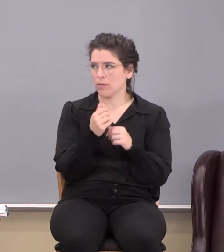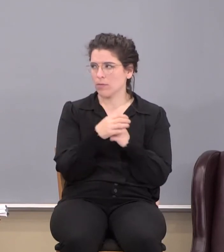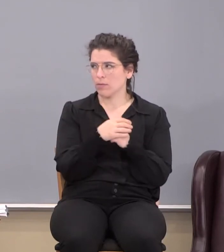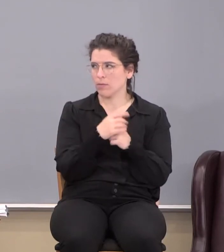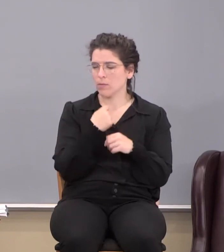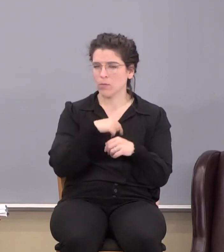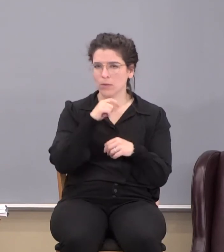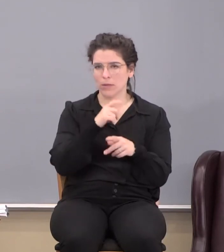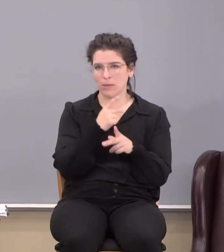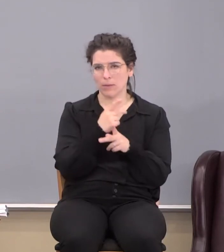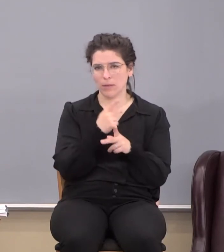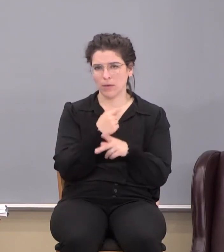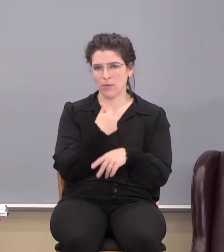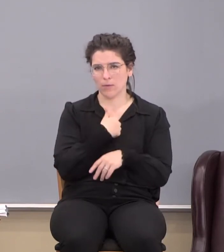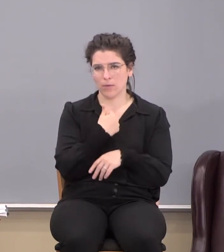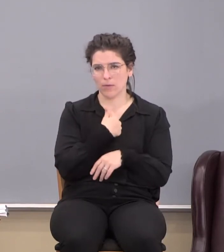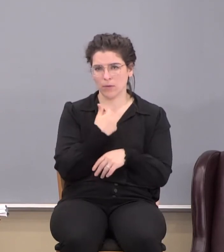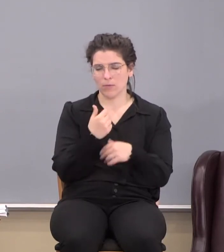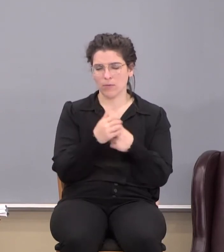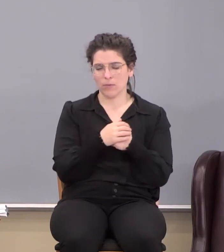We do need to watch out for ourselves.